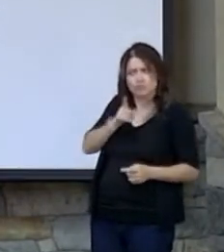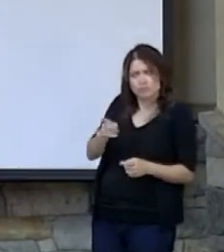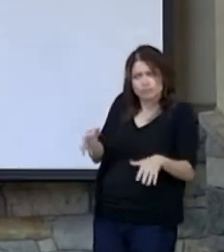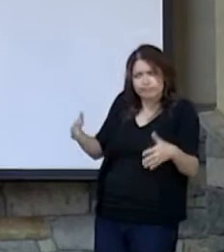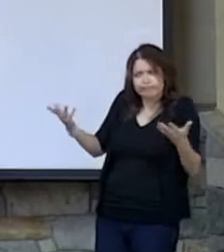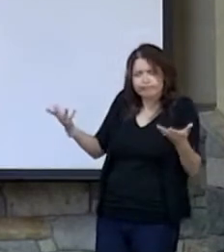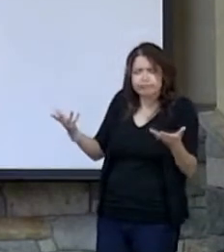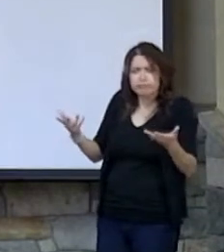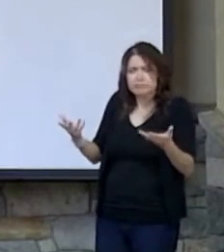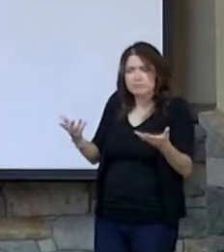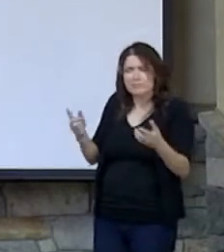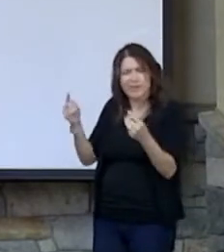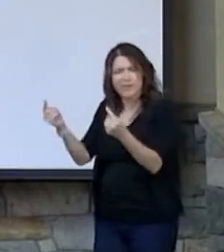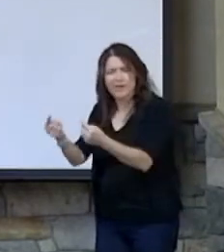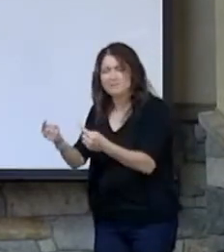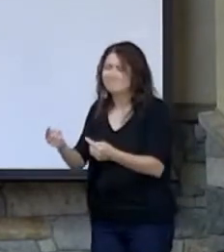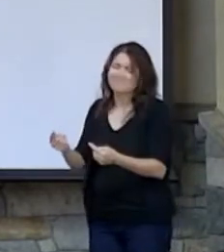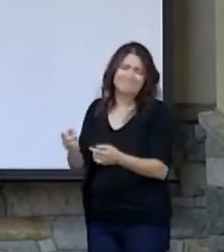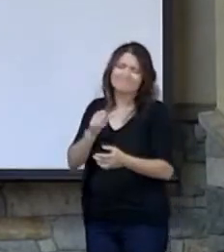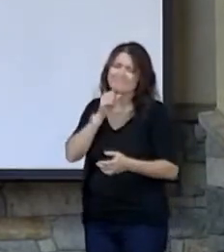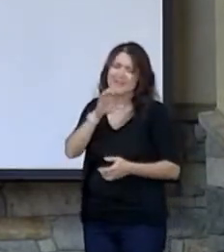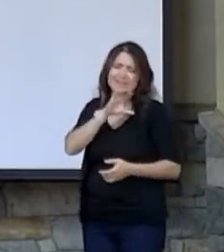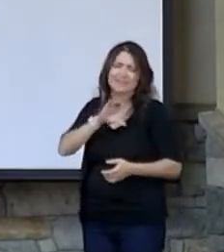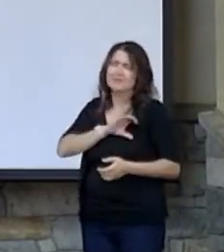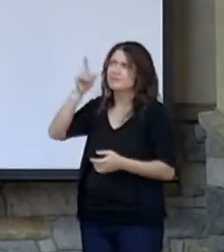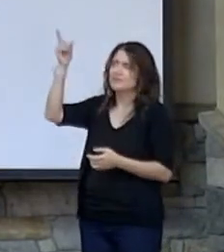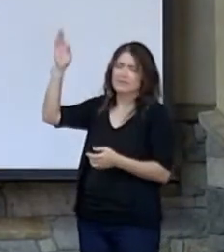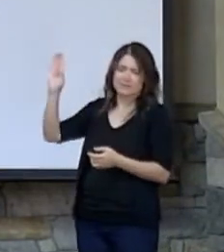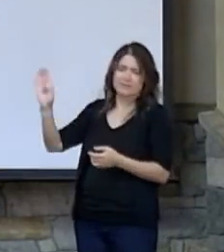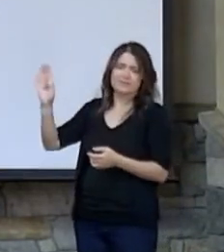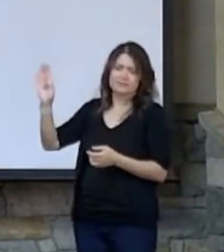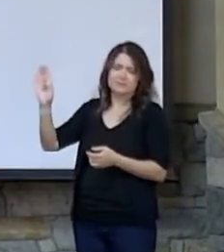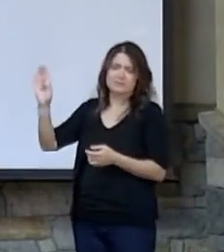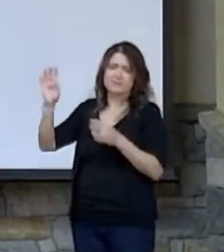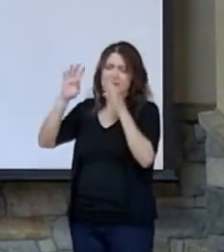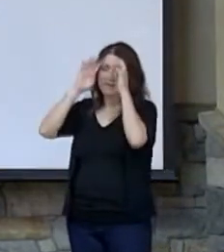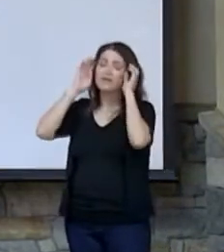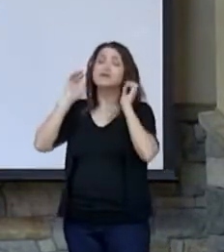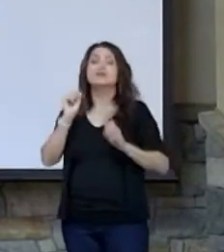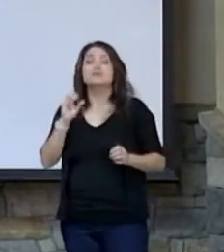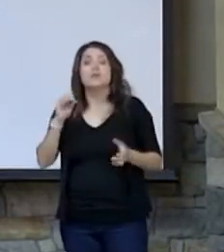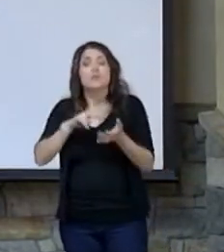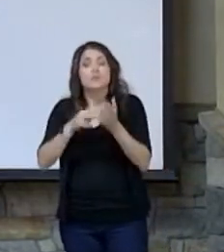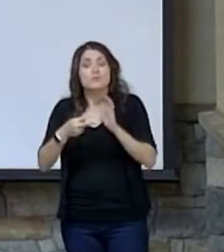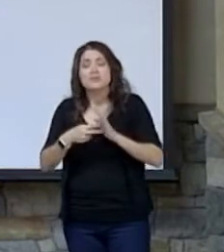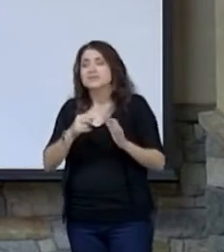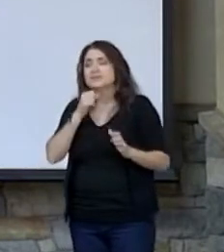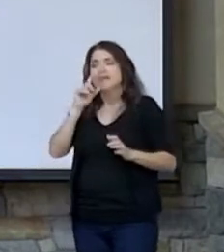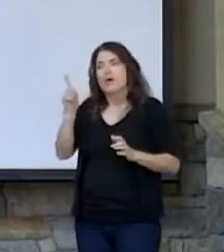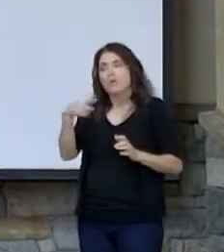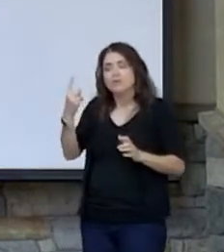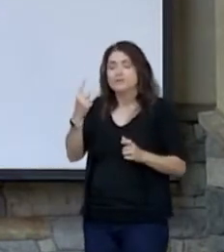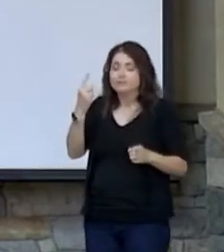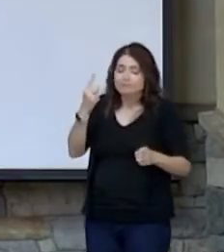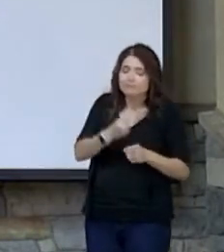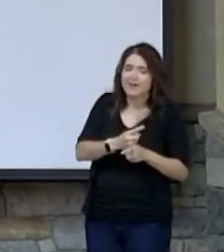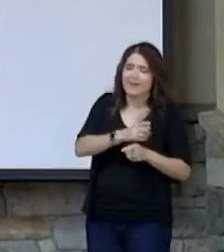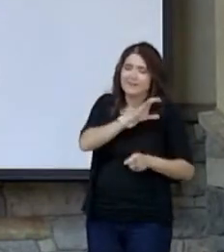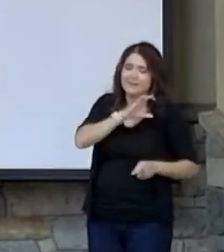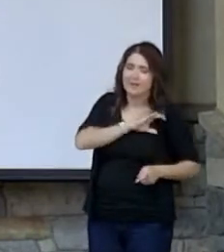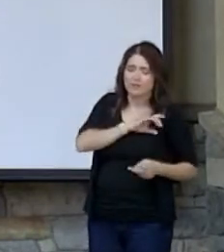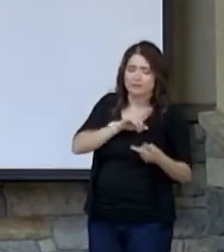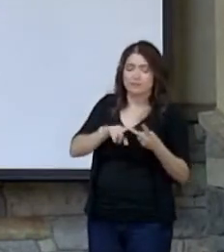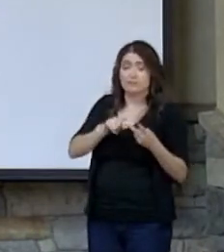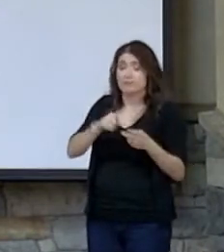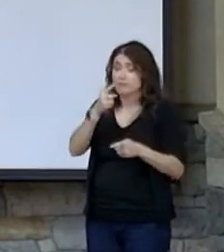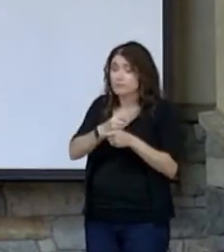not a part of the character that makes up a person of God. And so it's not just the right character. It's also the right speech.